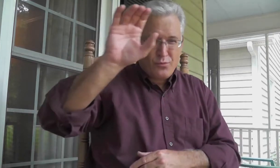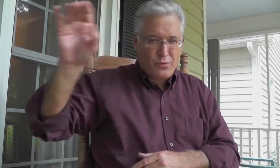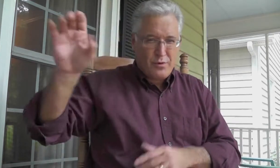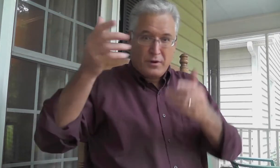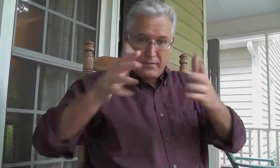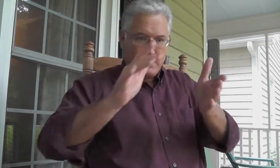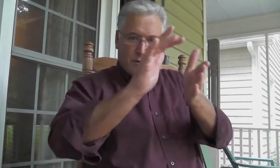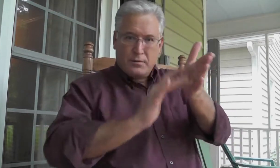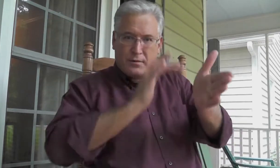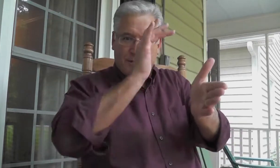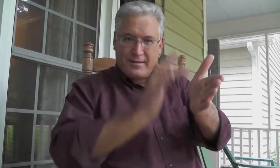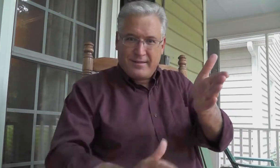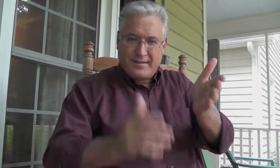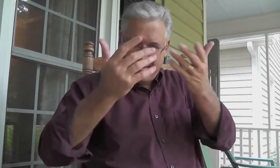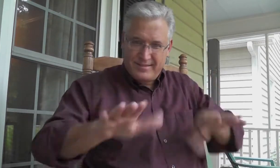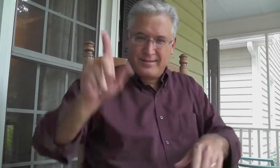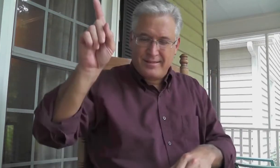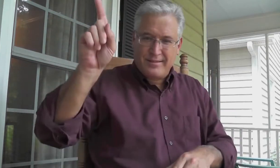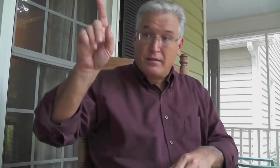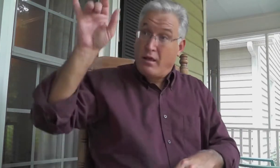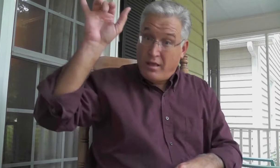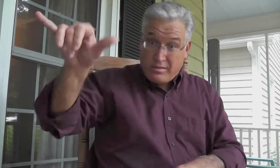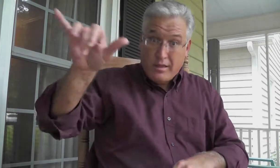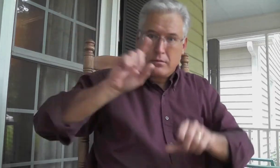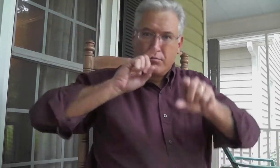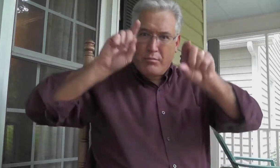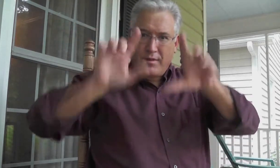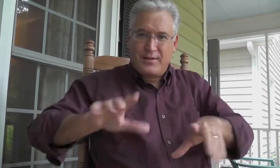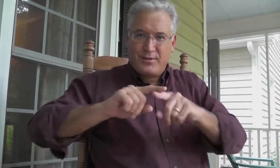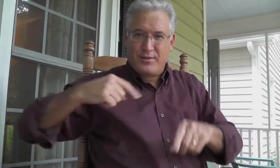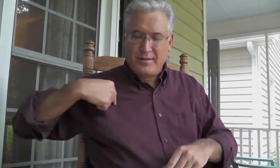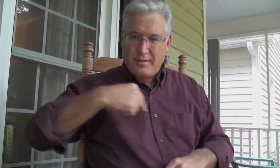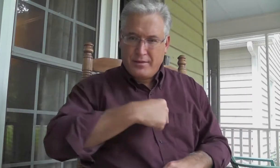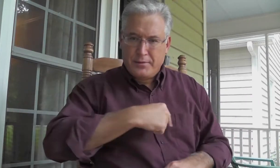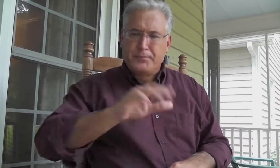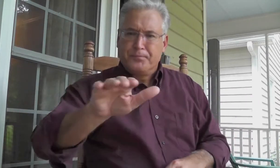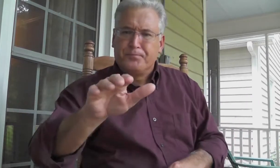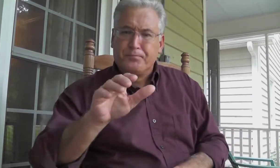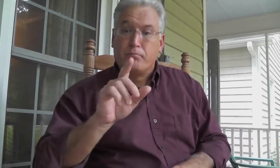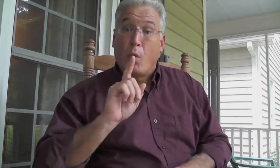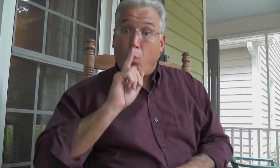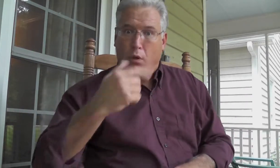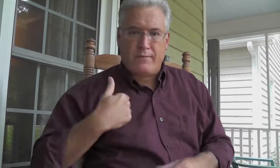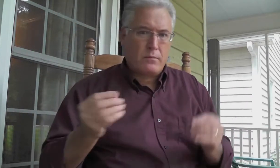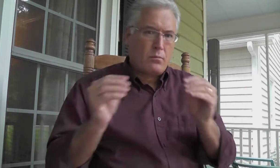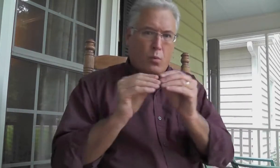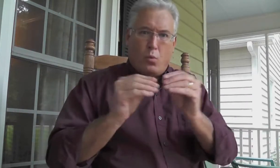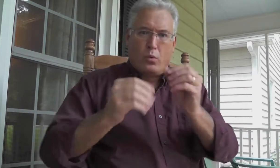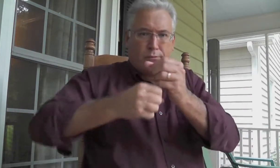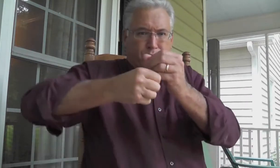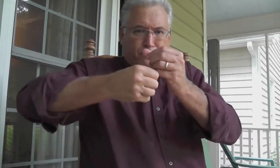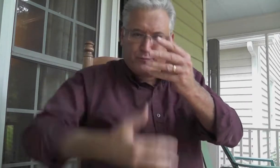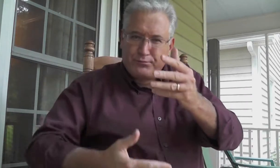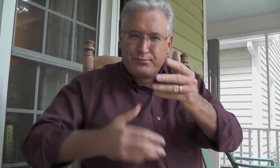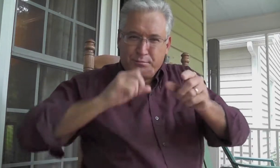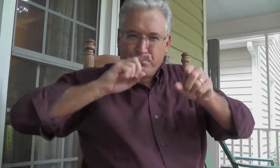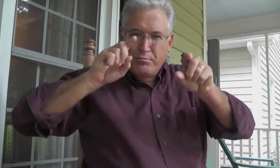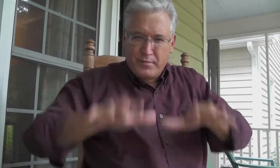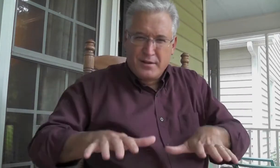And Jesus took it to the cross and it has been canceled now. And that is a huge blessing to us. Oh, we have so many more